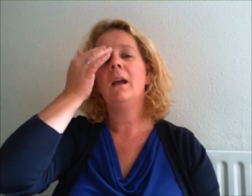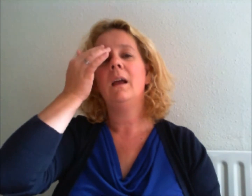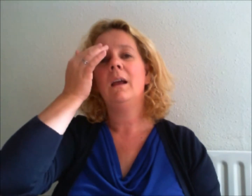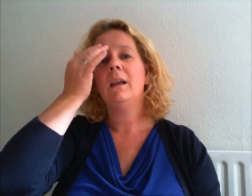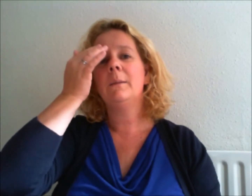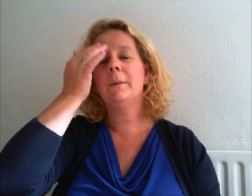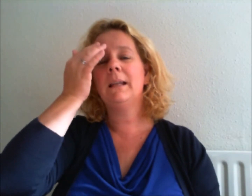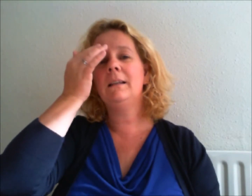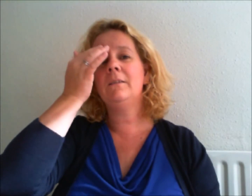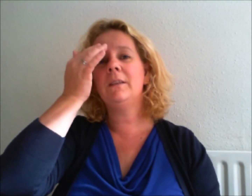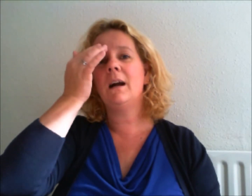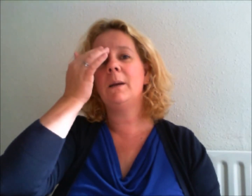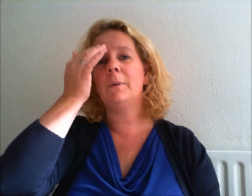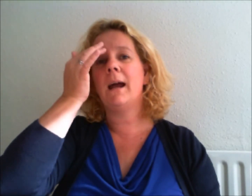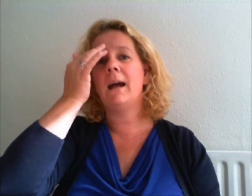The beginning of the eyebrow.